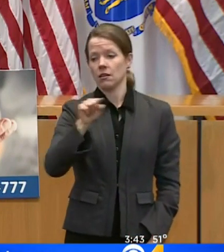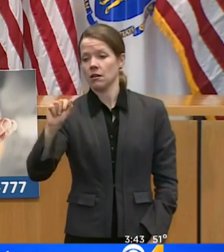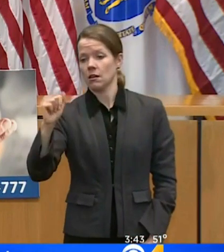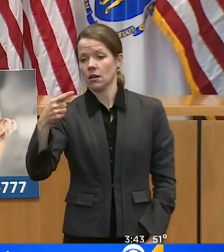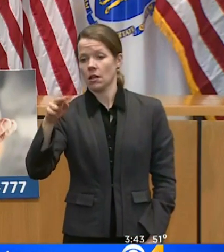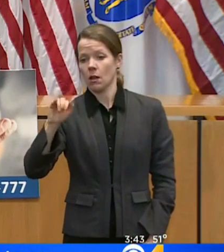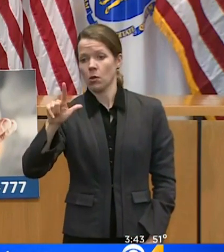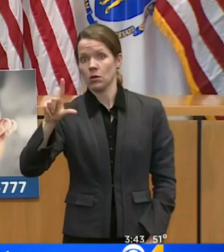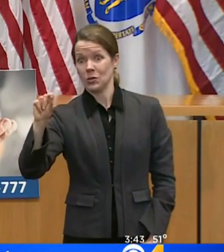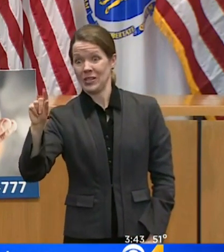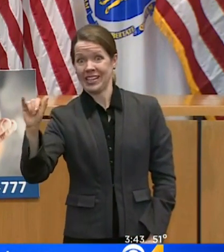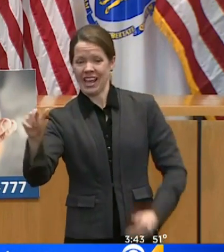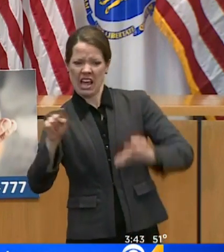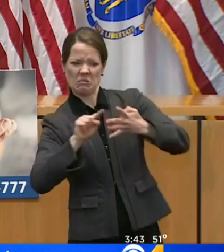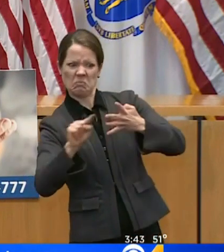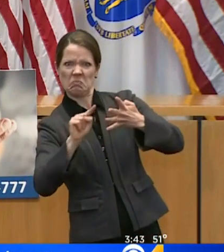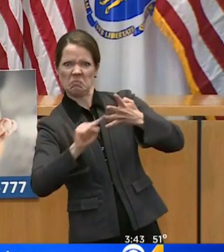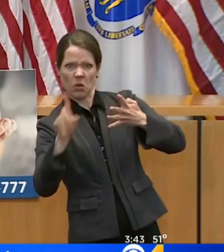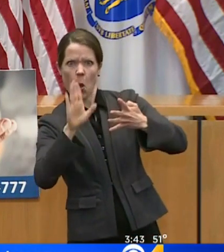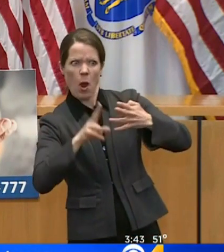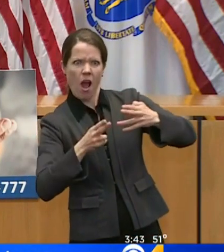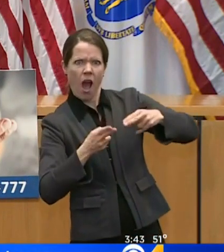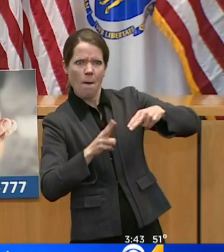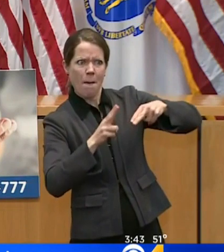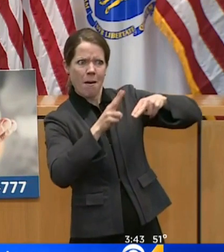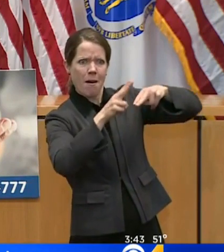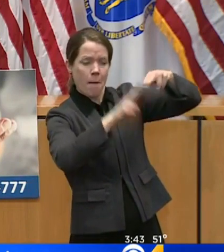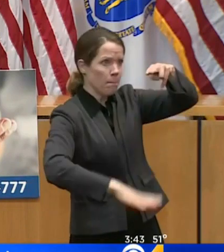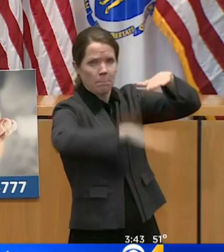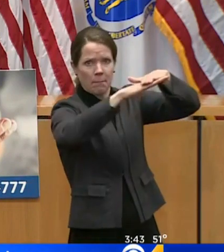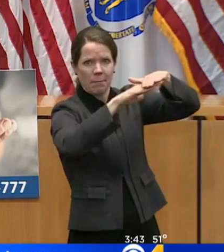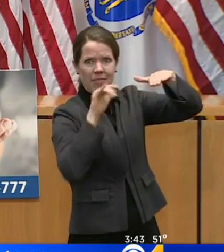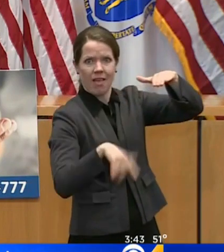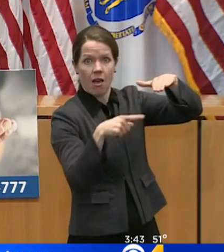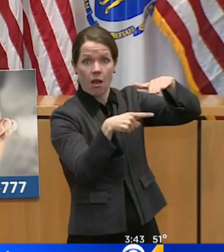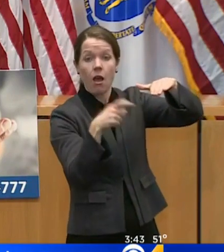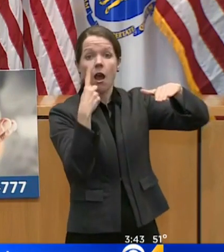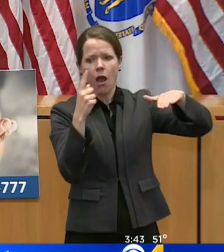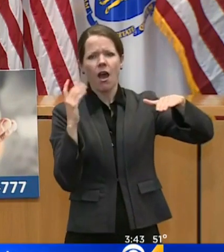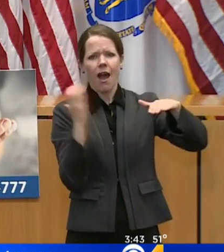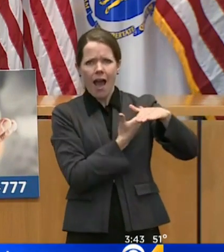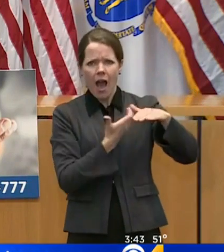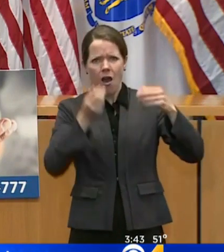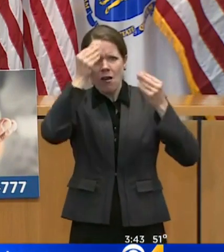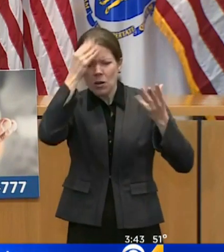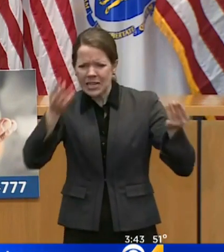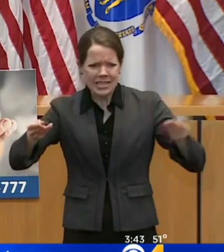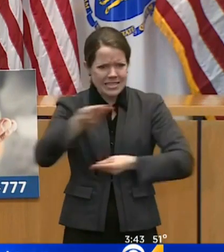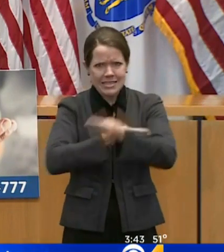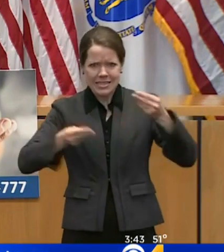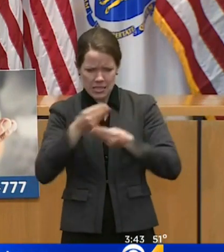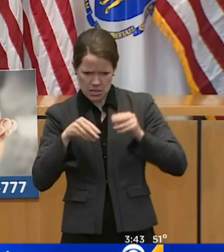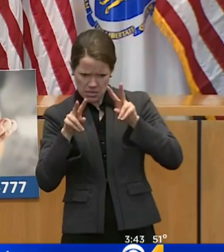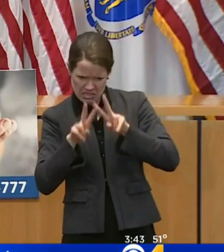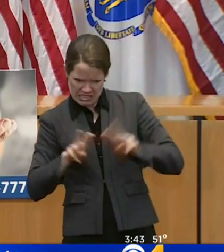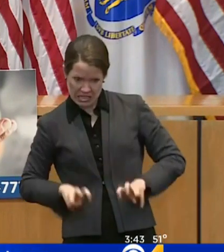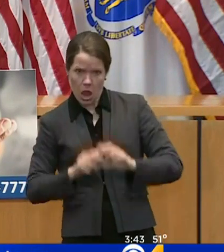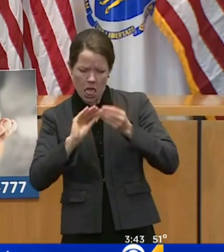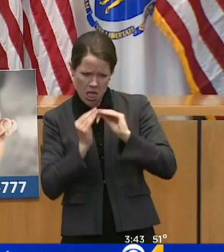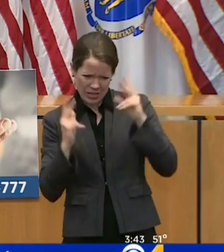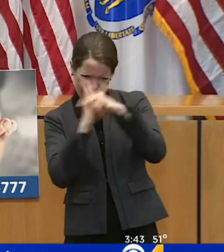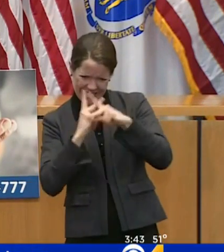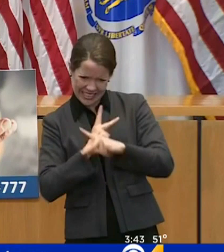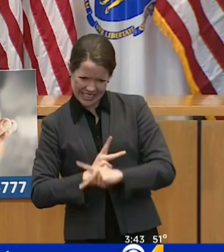April 20th. We're continually reviewing the modeling, but right now we see evidence that we're still on the upward slope of this